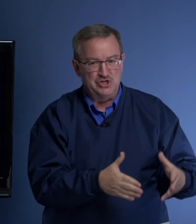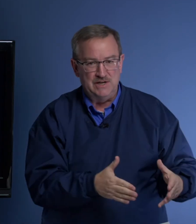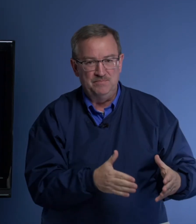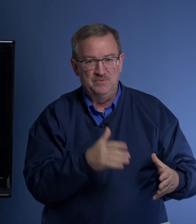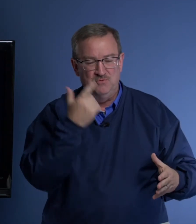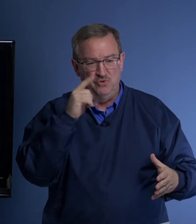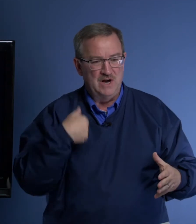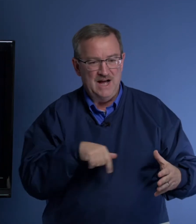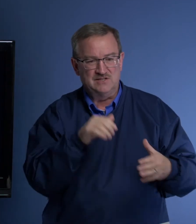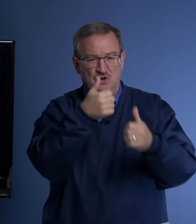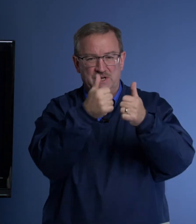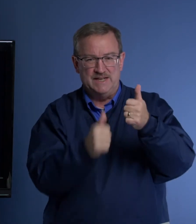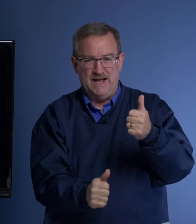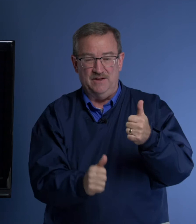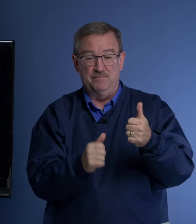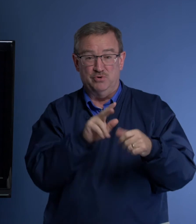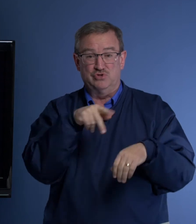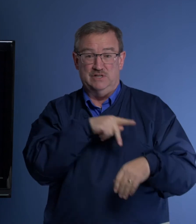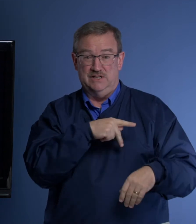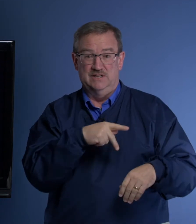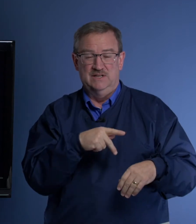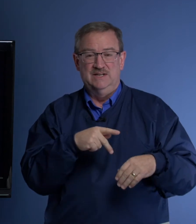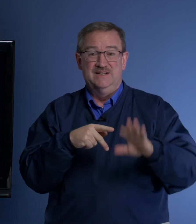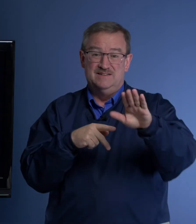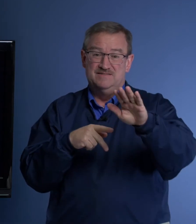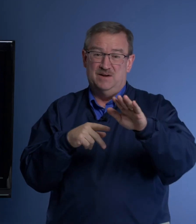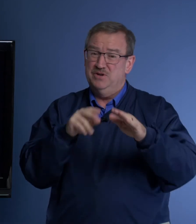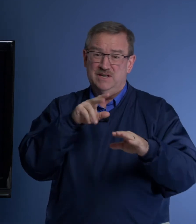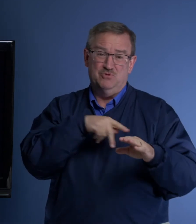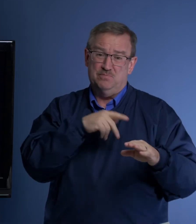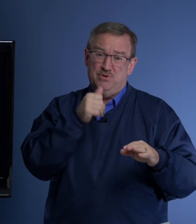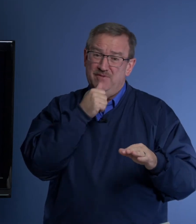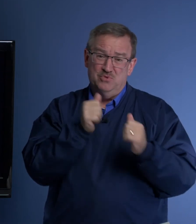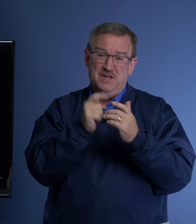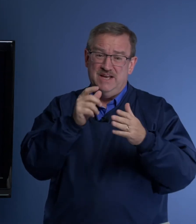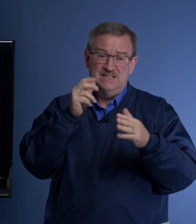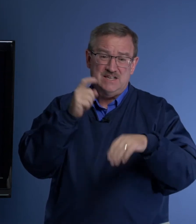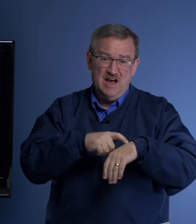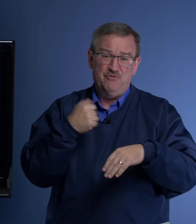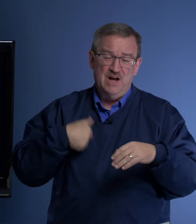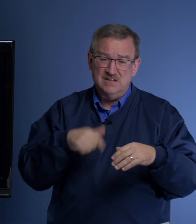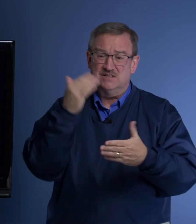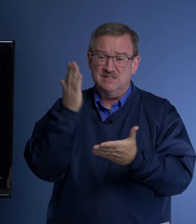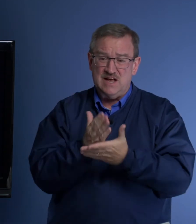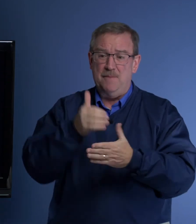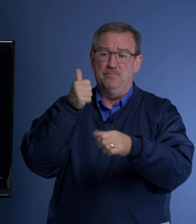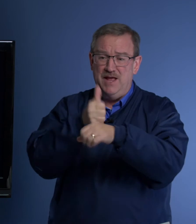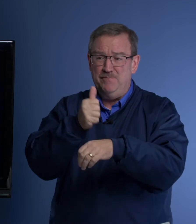for us for us down personally. I'm going to get real private with it. It's time for us to stop blaming